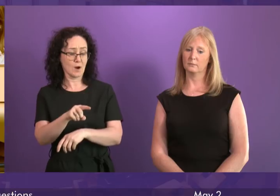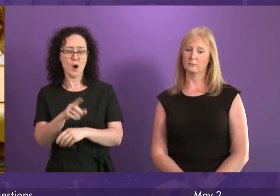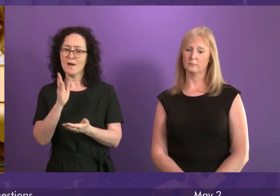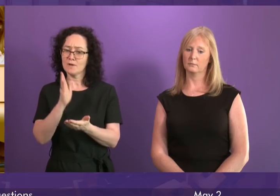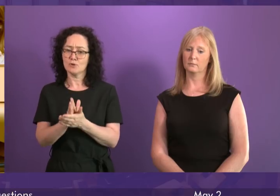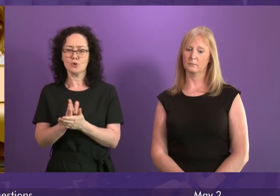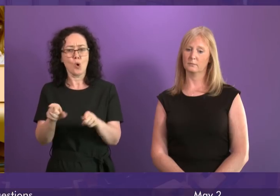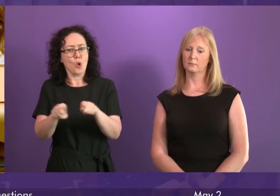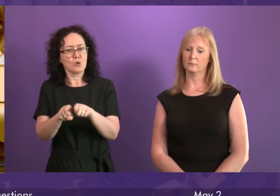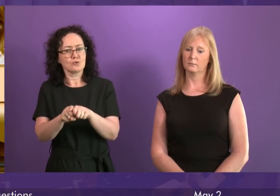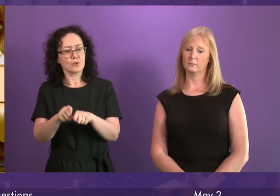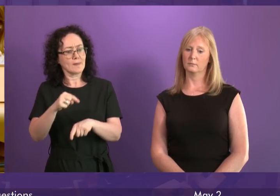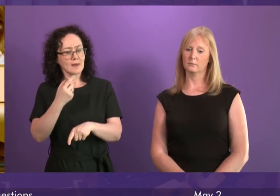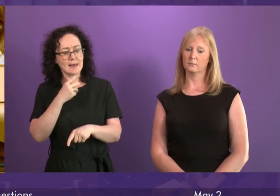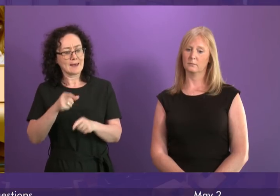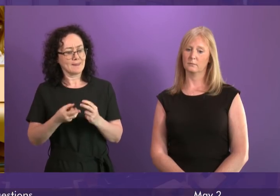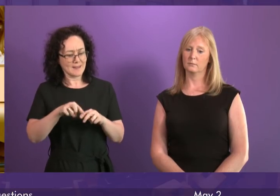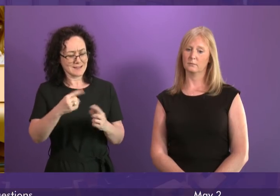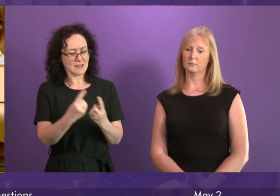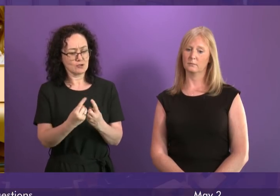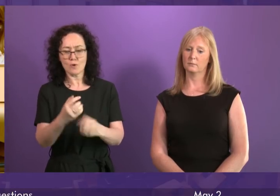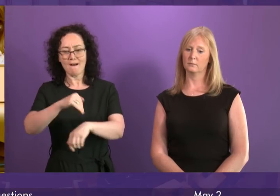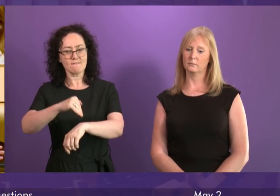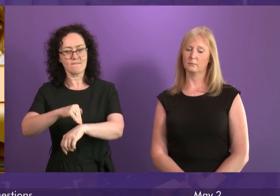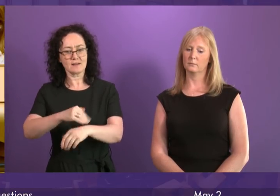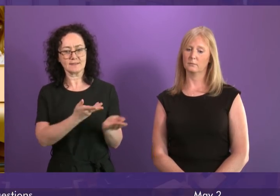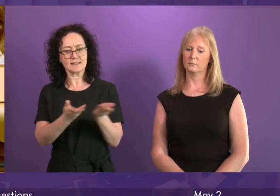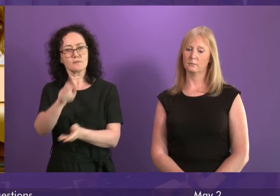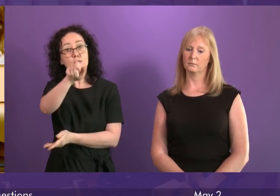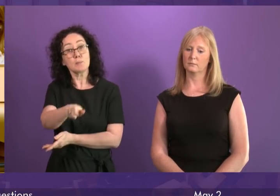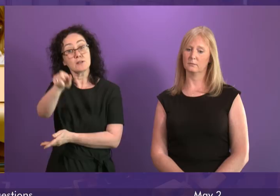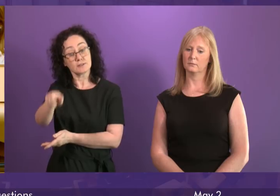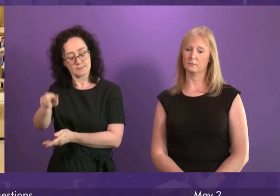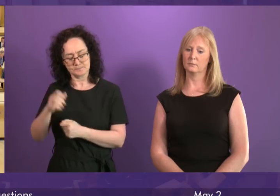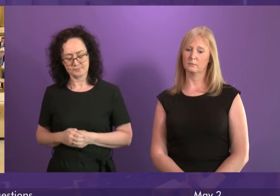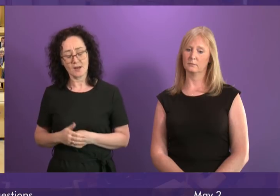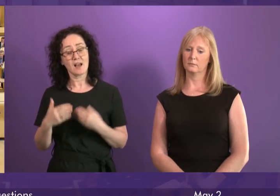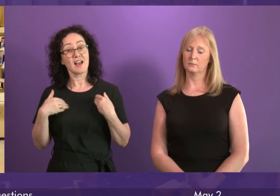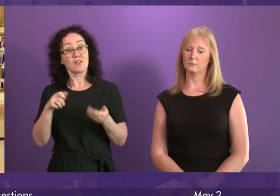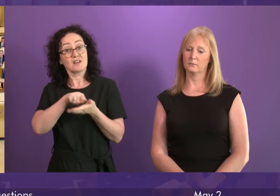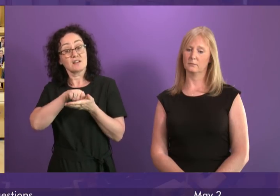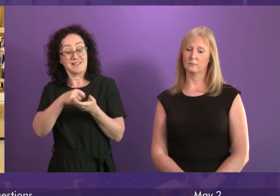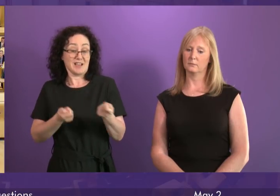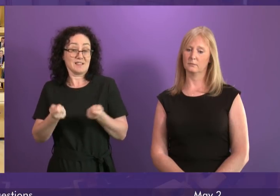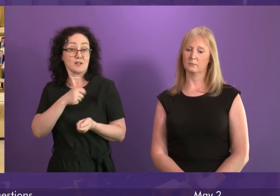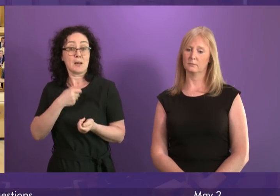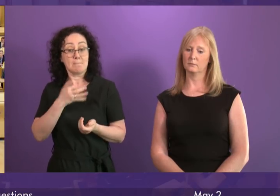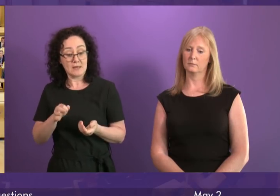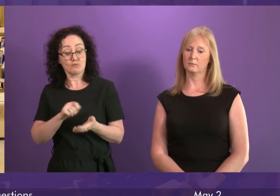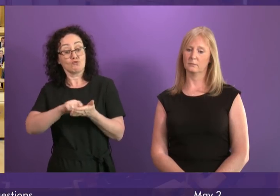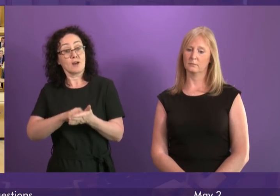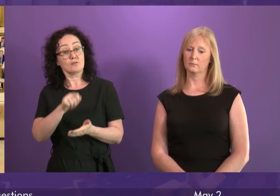on the hospital's ability to provide services to patients. The Health Secretary has written to the Chief Executive of ISS